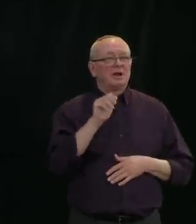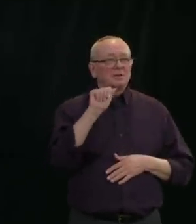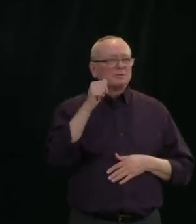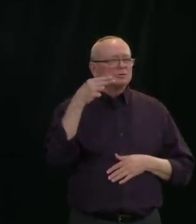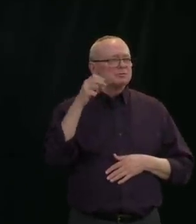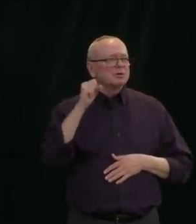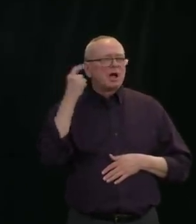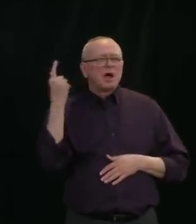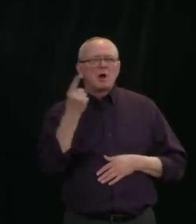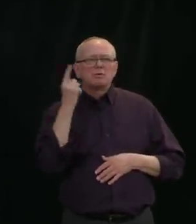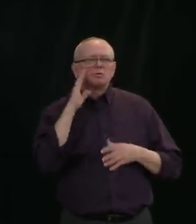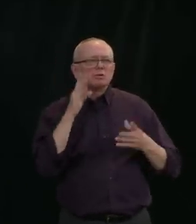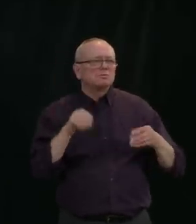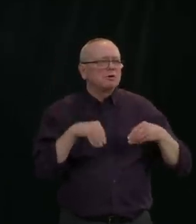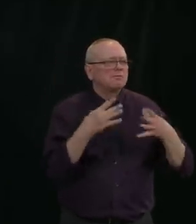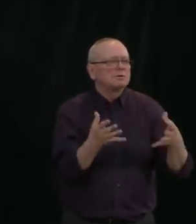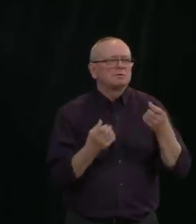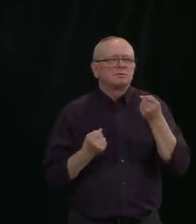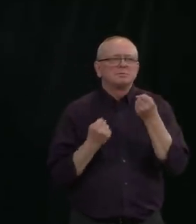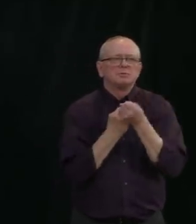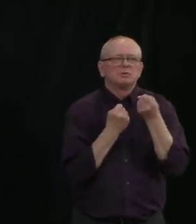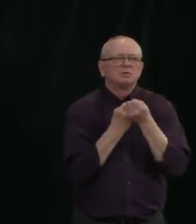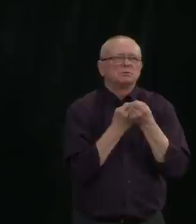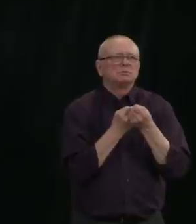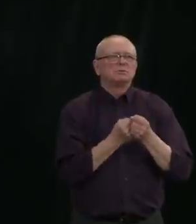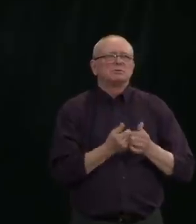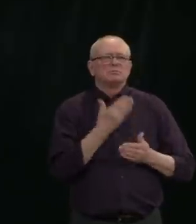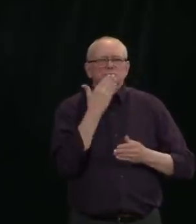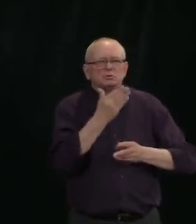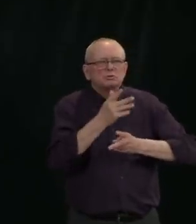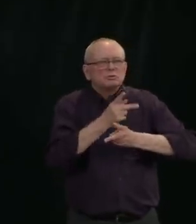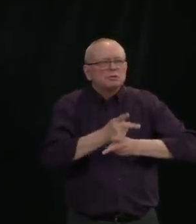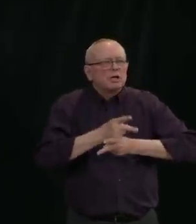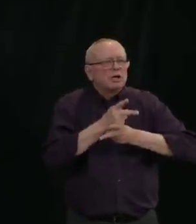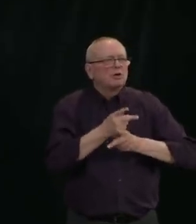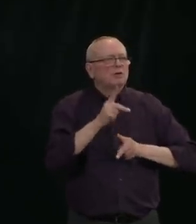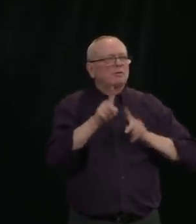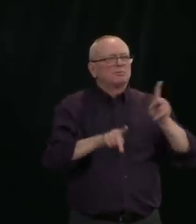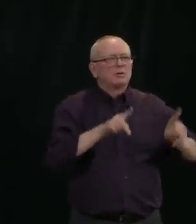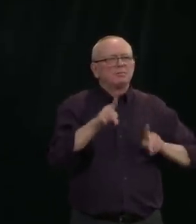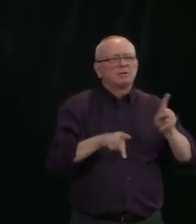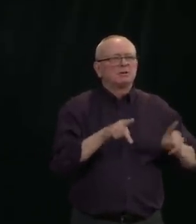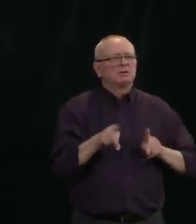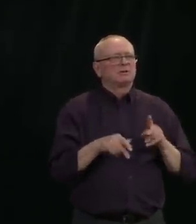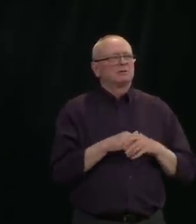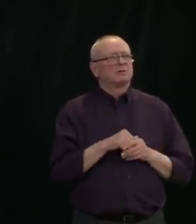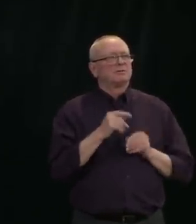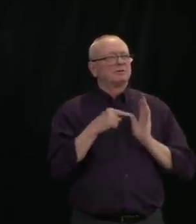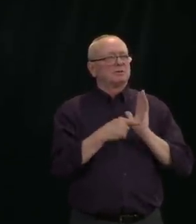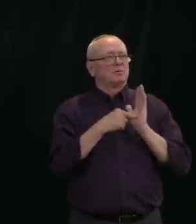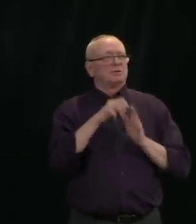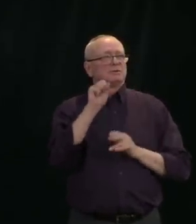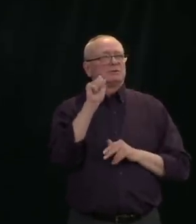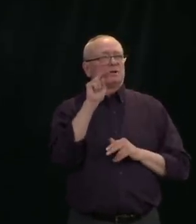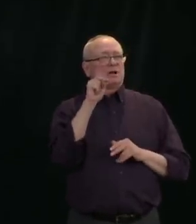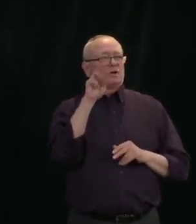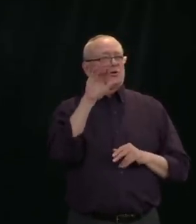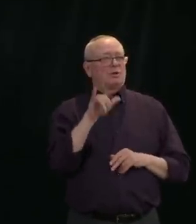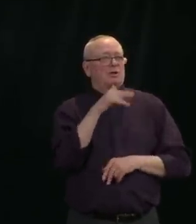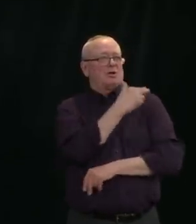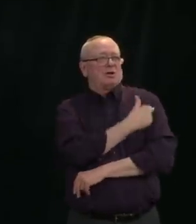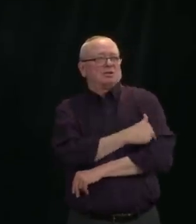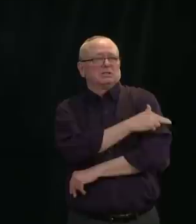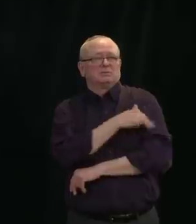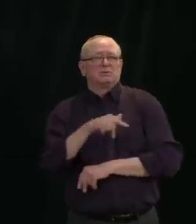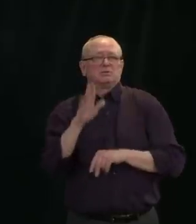care continues to be provided, for example, at the Sundry Hospital in particular. All right. We'll leave it there. Thanks, everyone. Thank